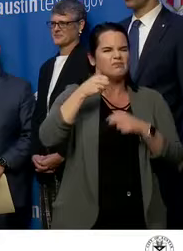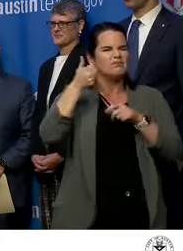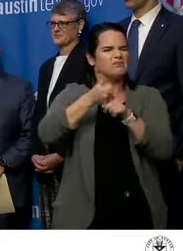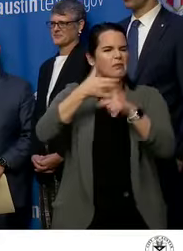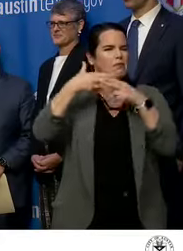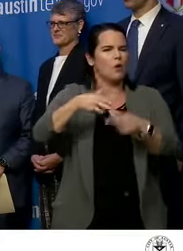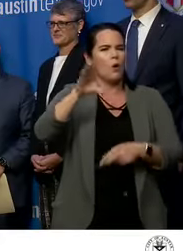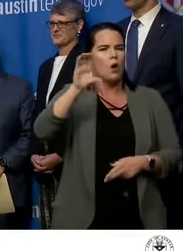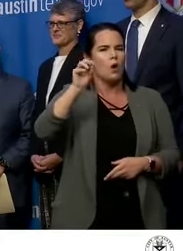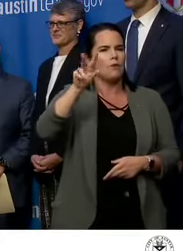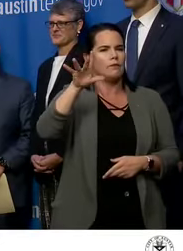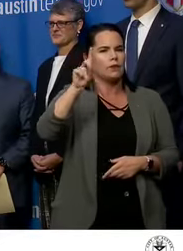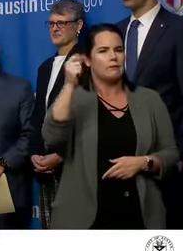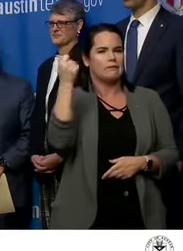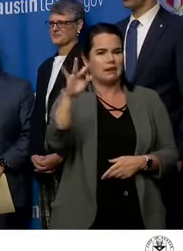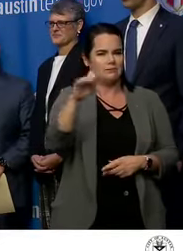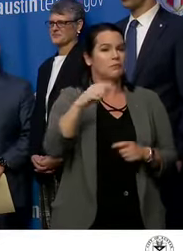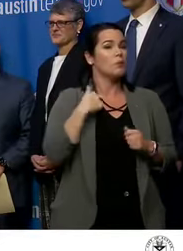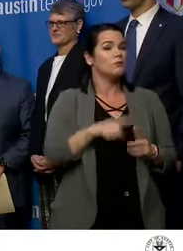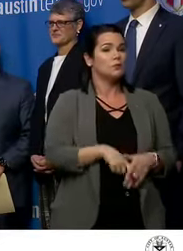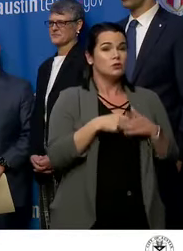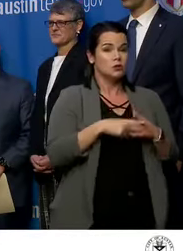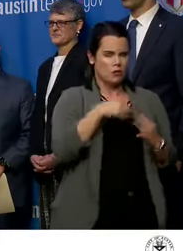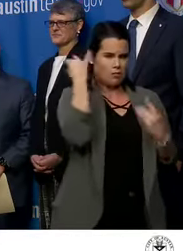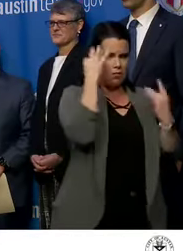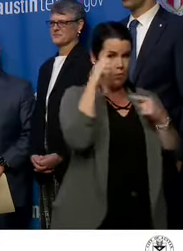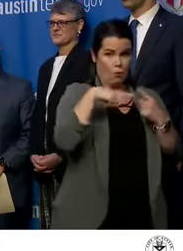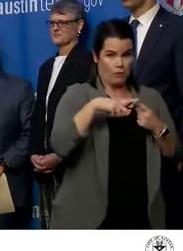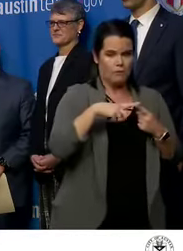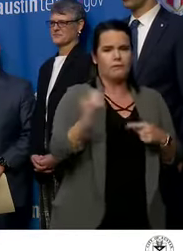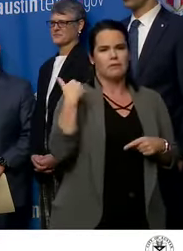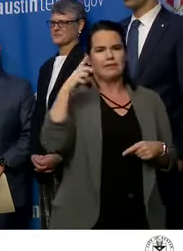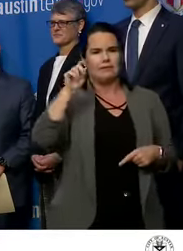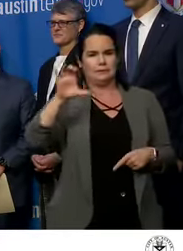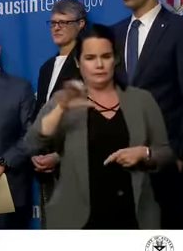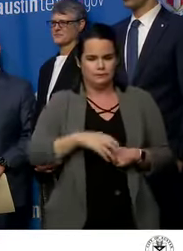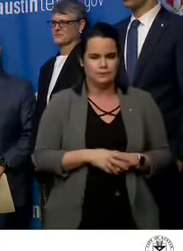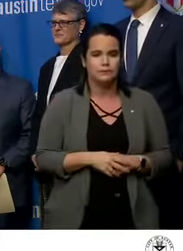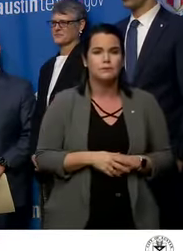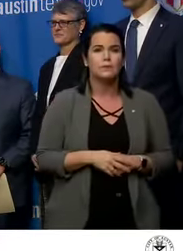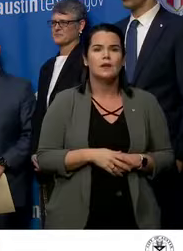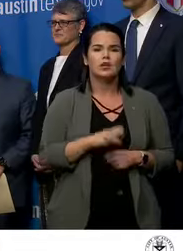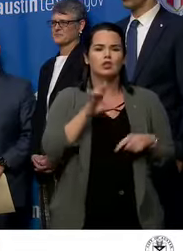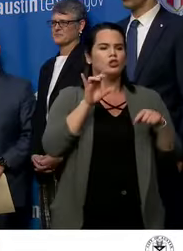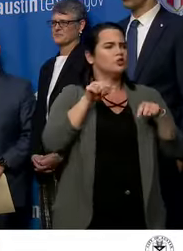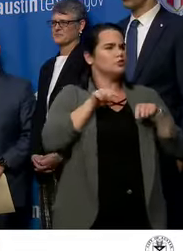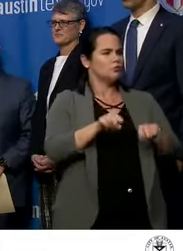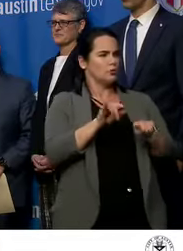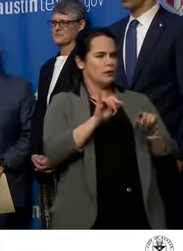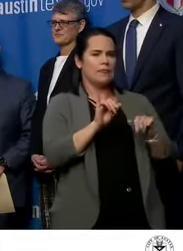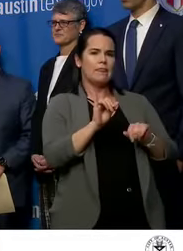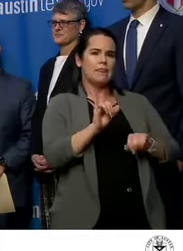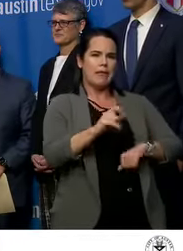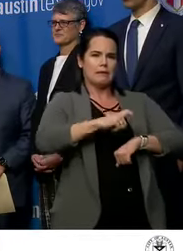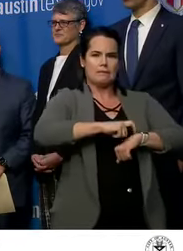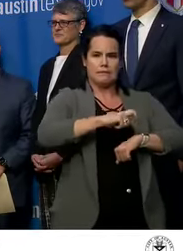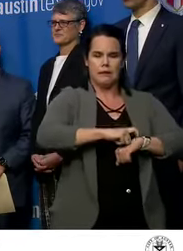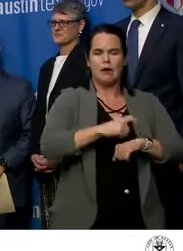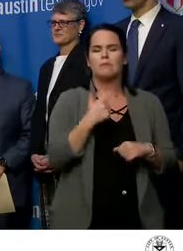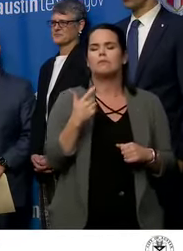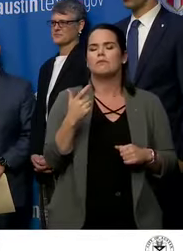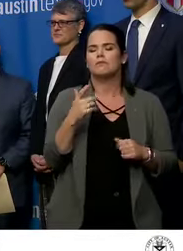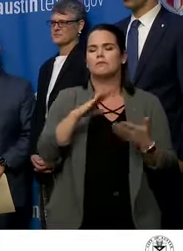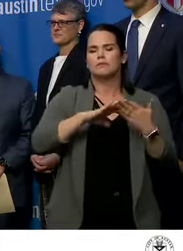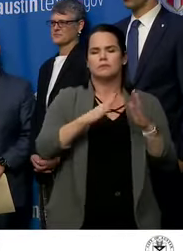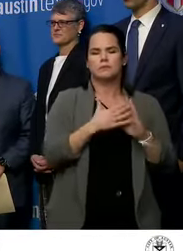2019. During that time, the city followed our disaster plans in order